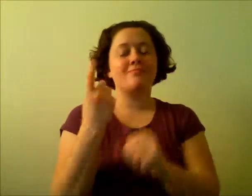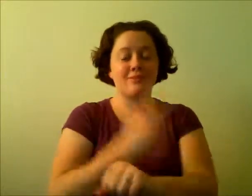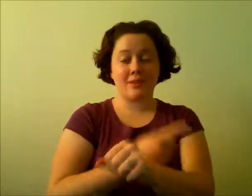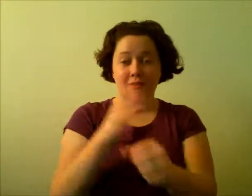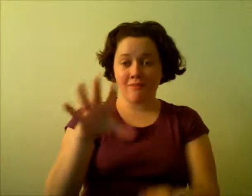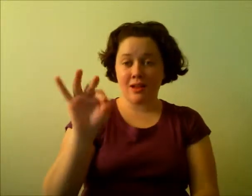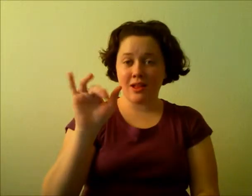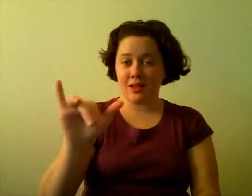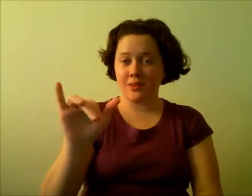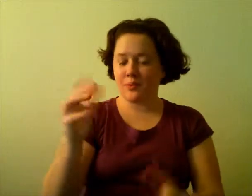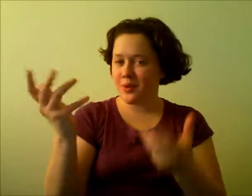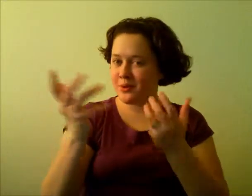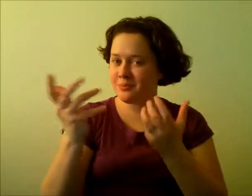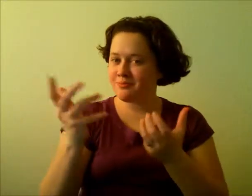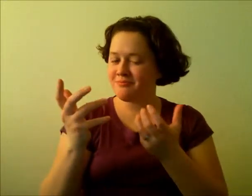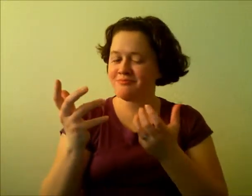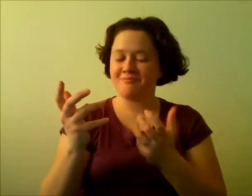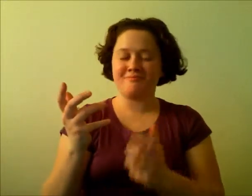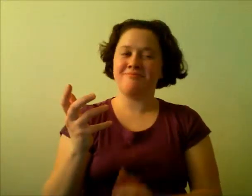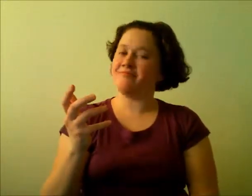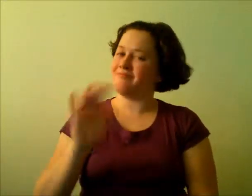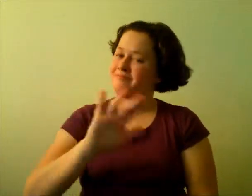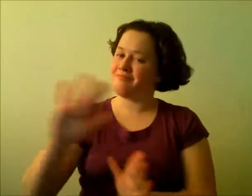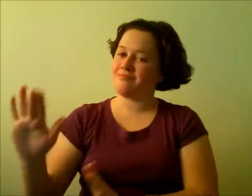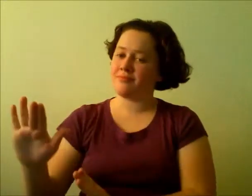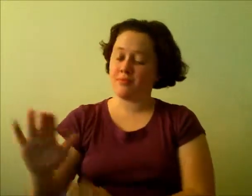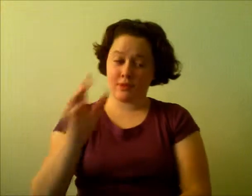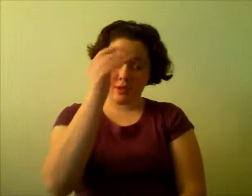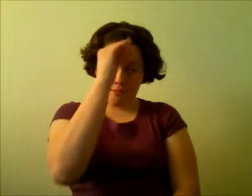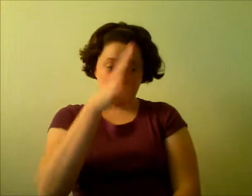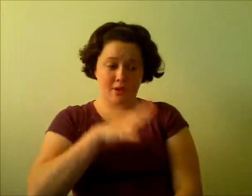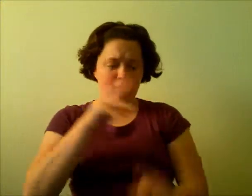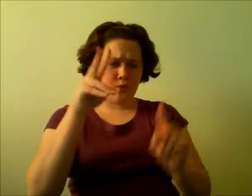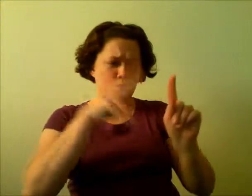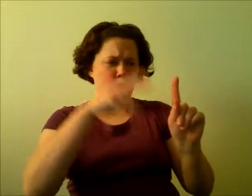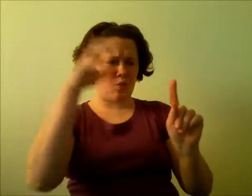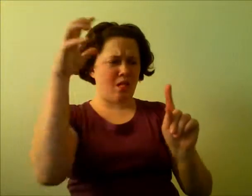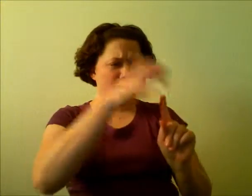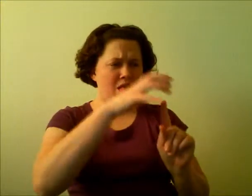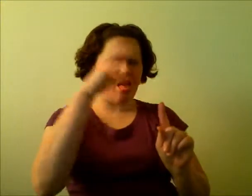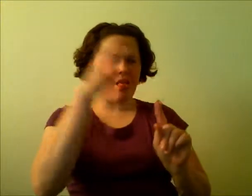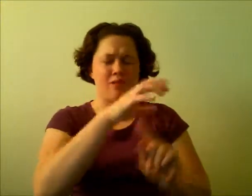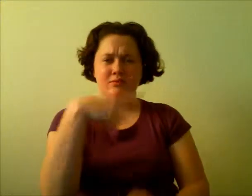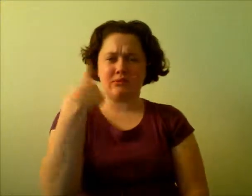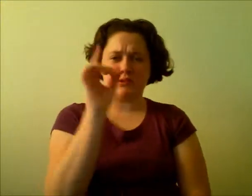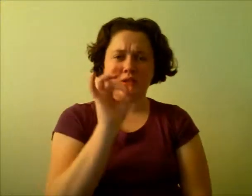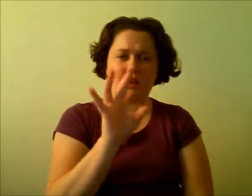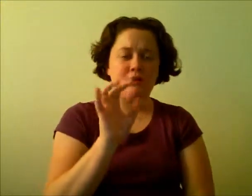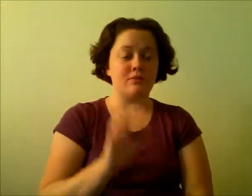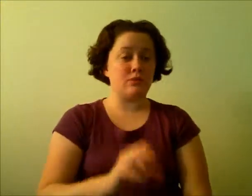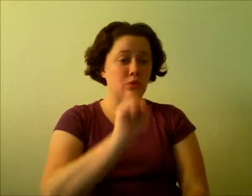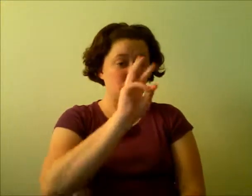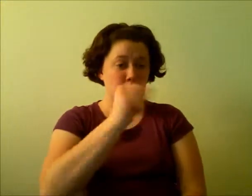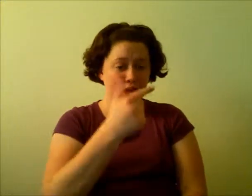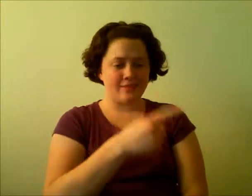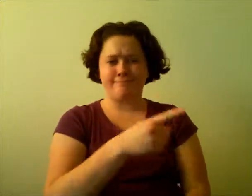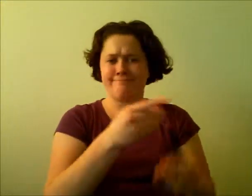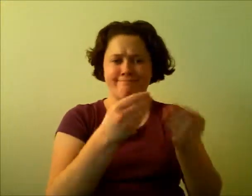find We find It's hanging over him like the clouds of Seattle It raining on his swag, falling